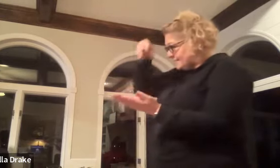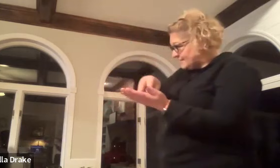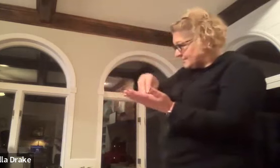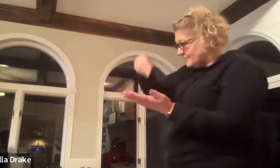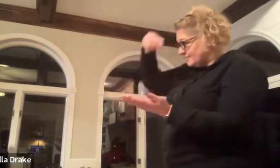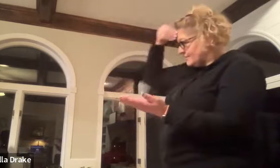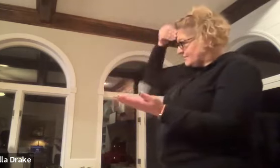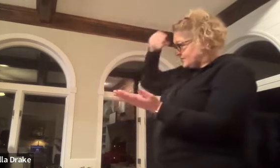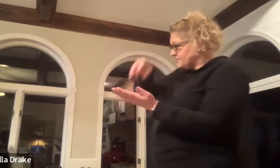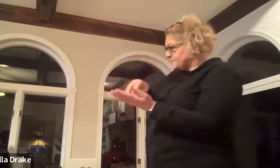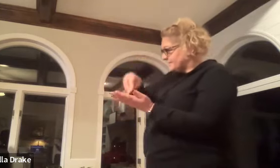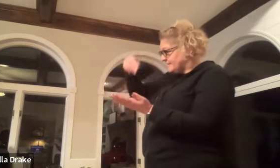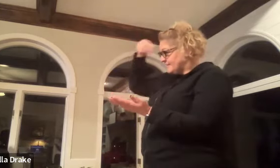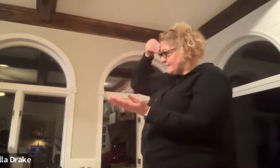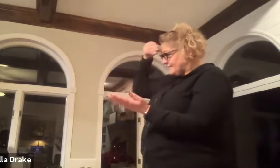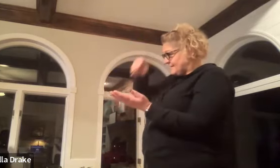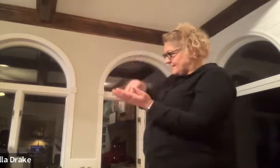learn so you're not so